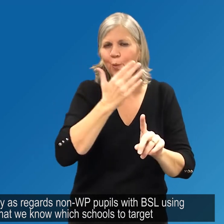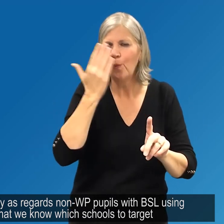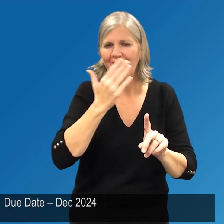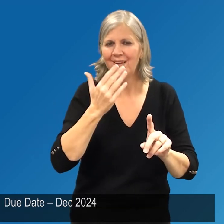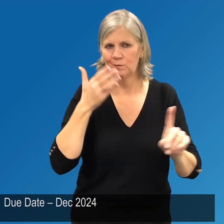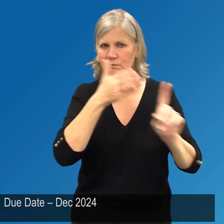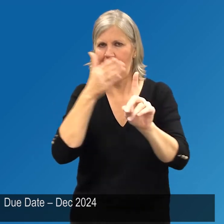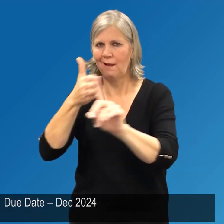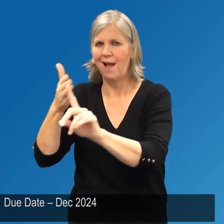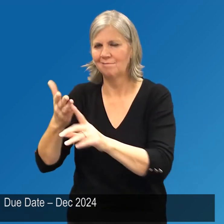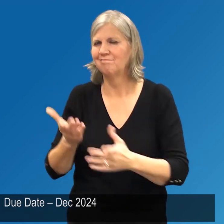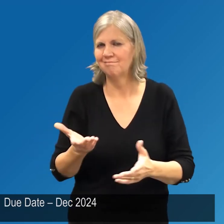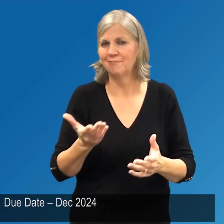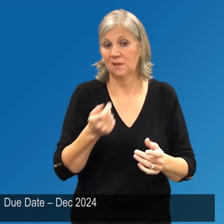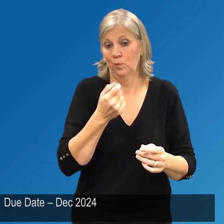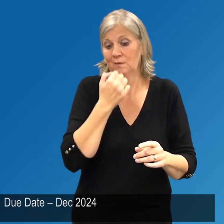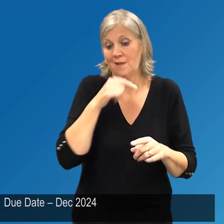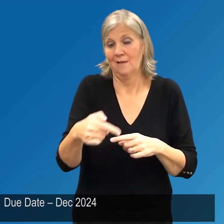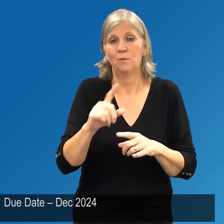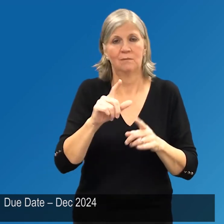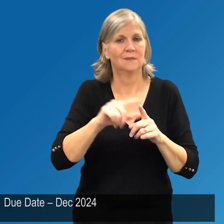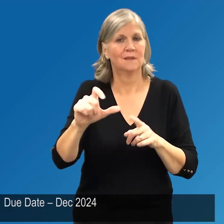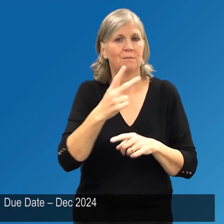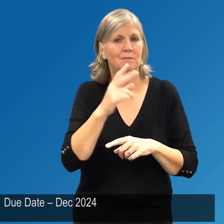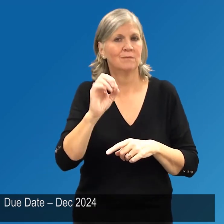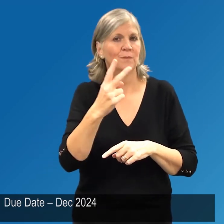students Due date December 2024.